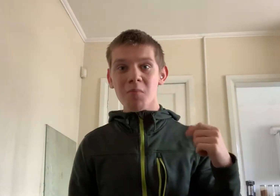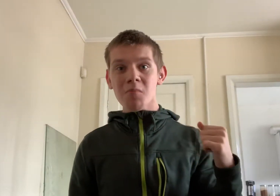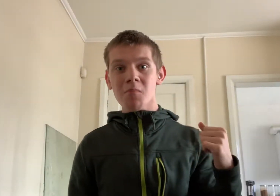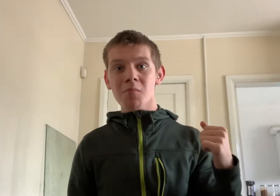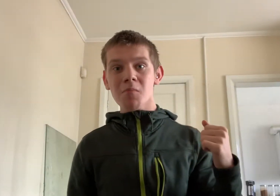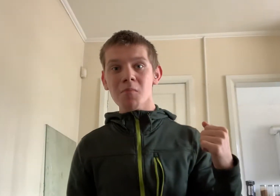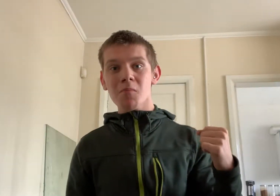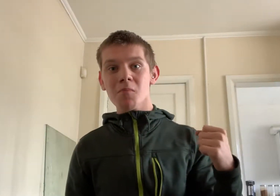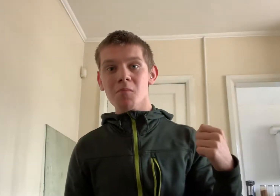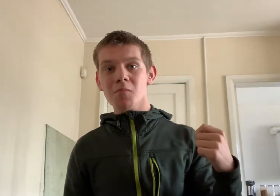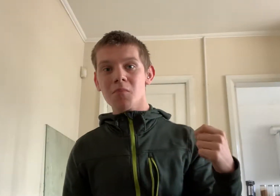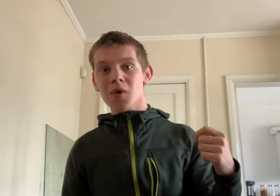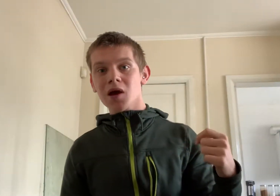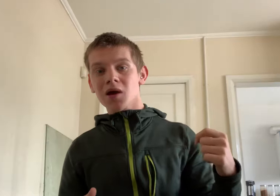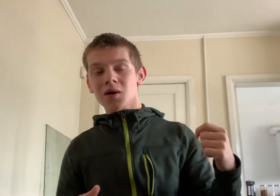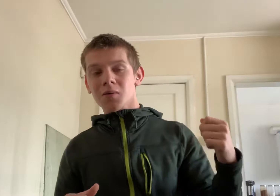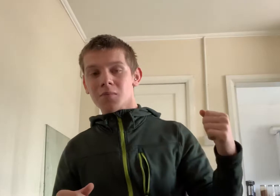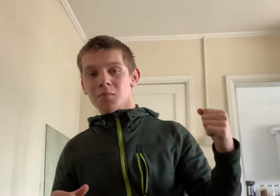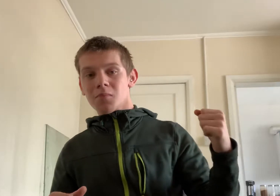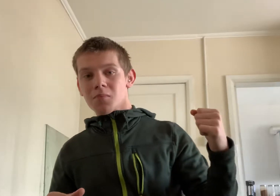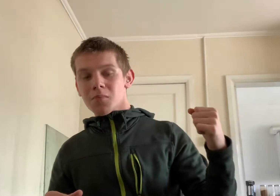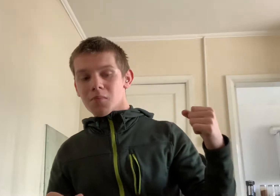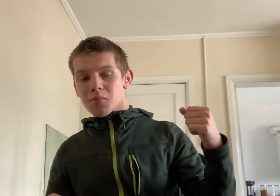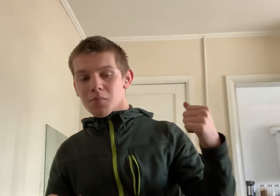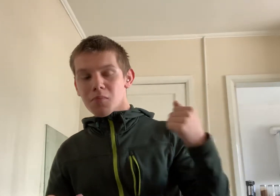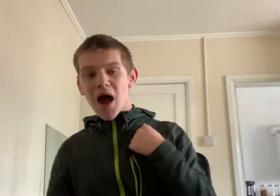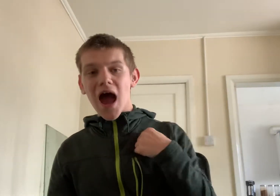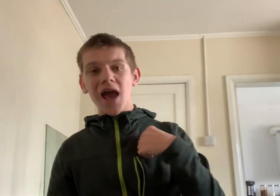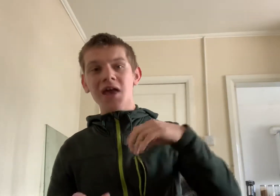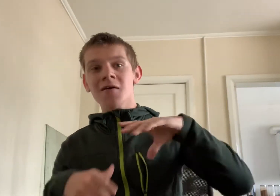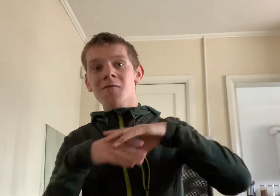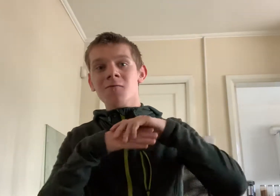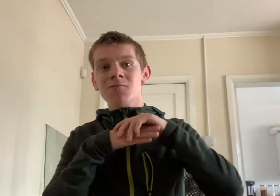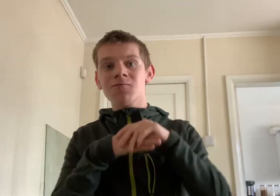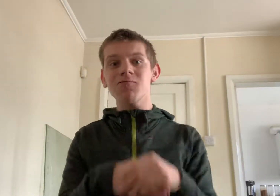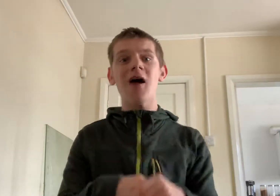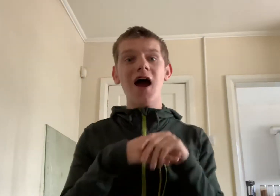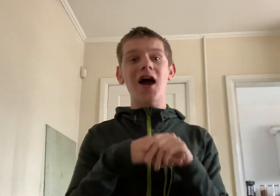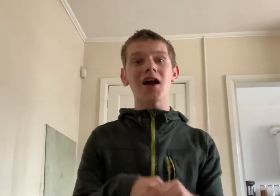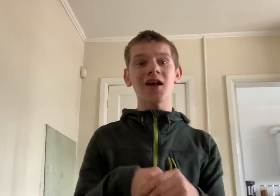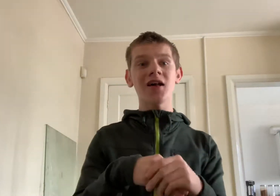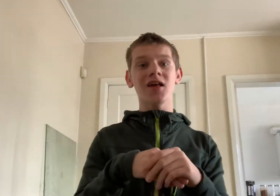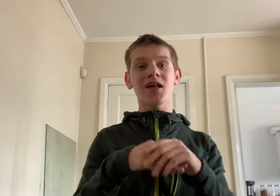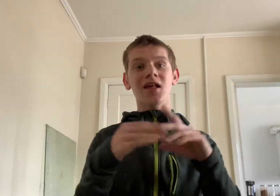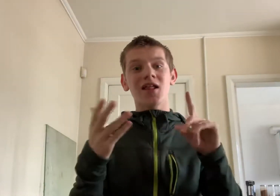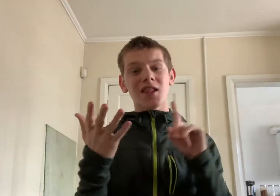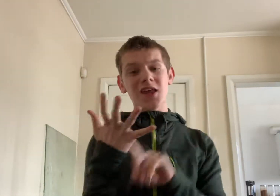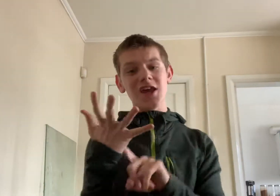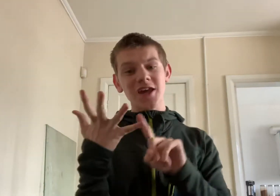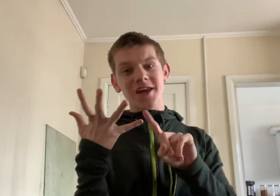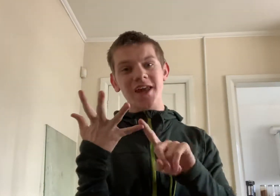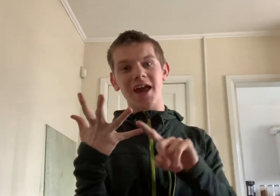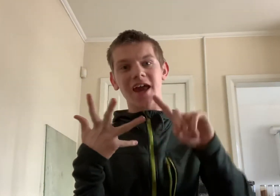my friend Nihie.